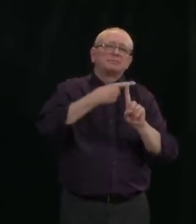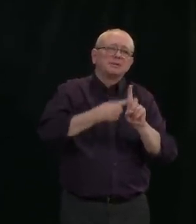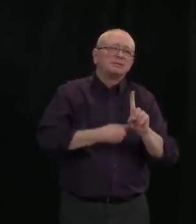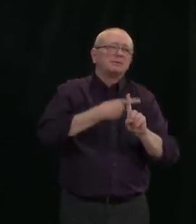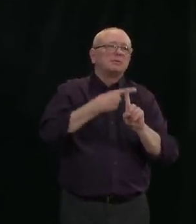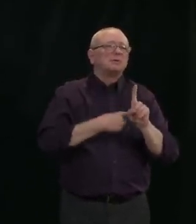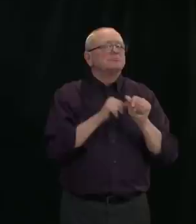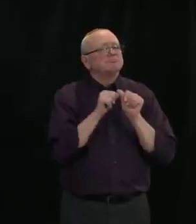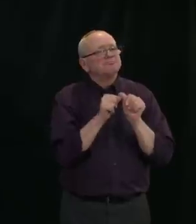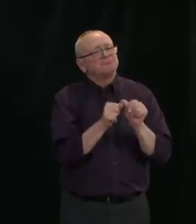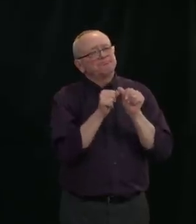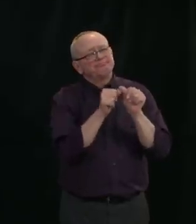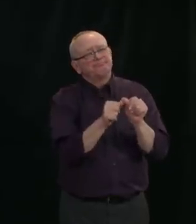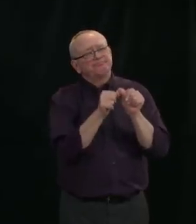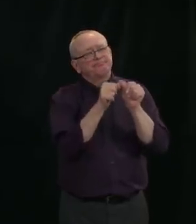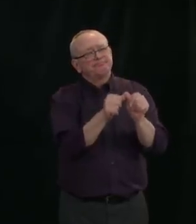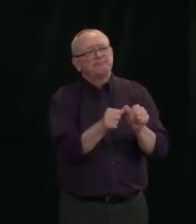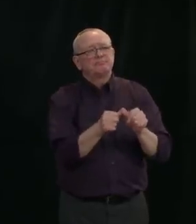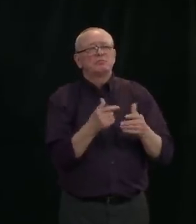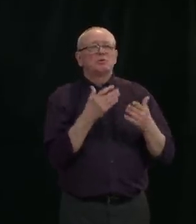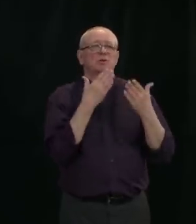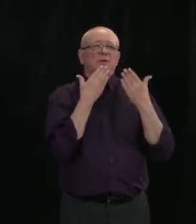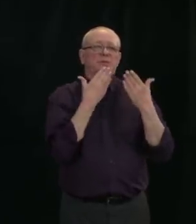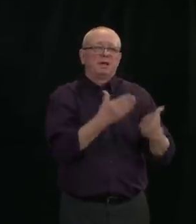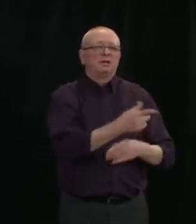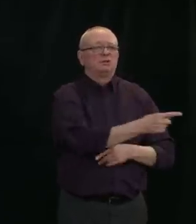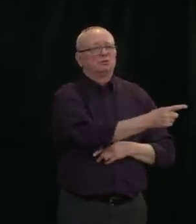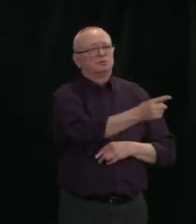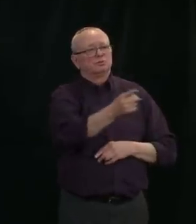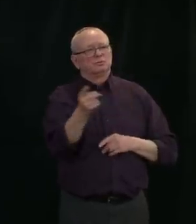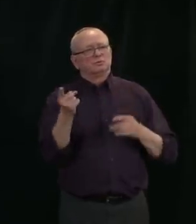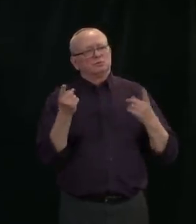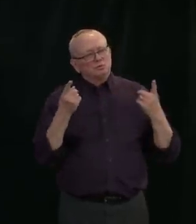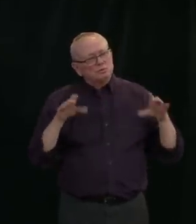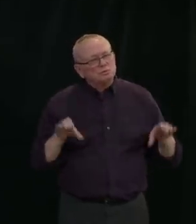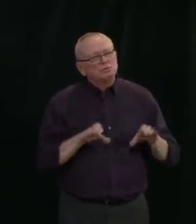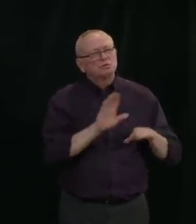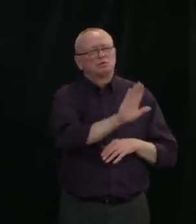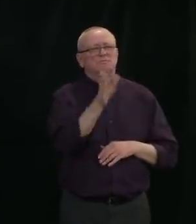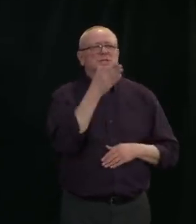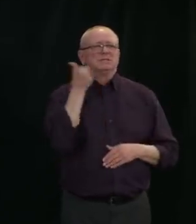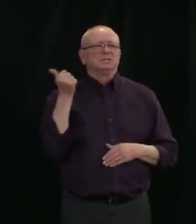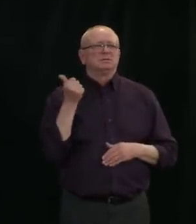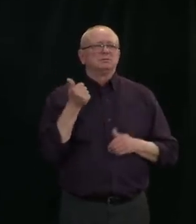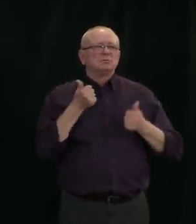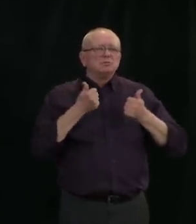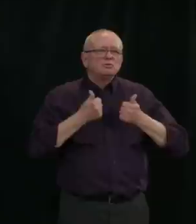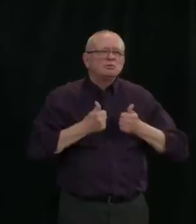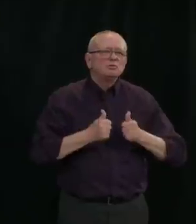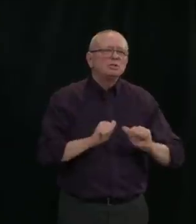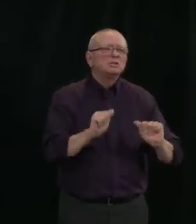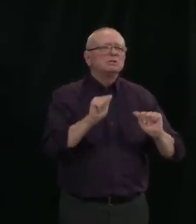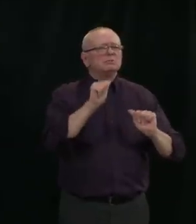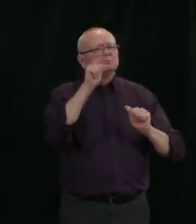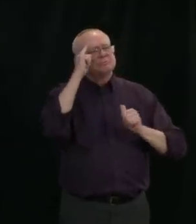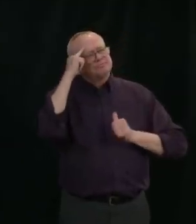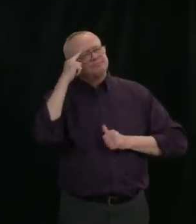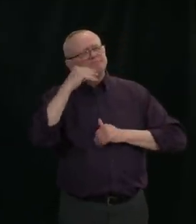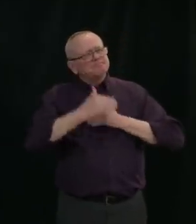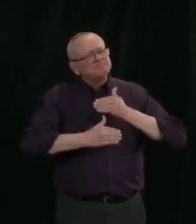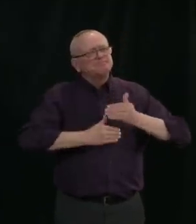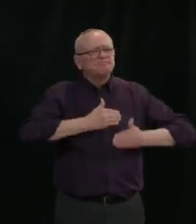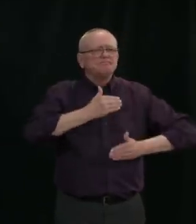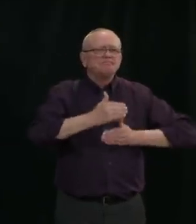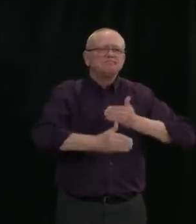and as Premier and Minister have mentioned, to make sure that your time, energy and abilities are contributing to the collective